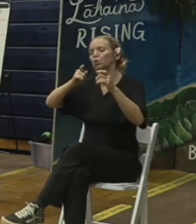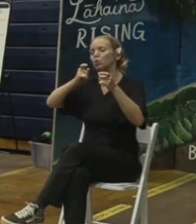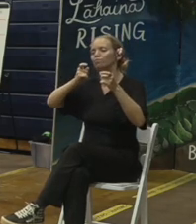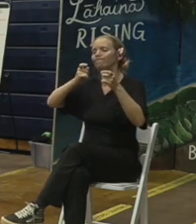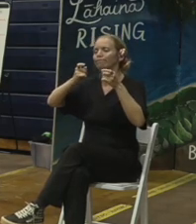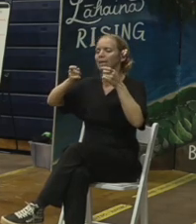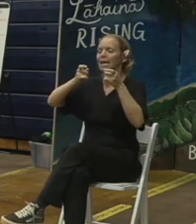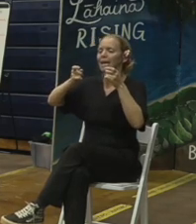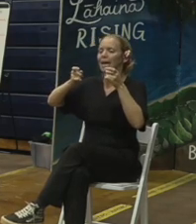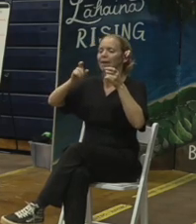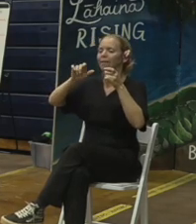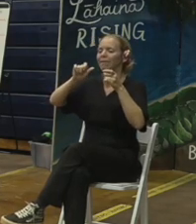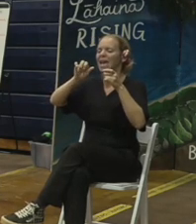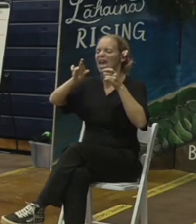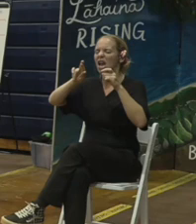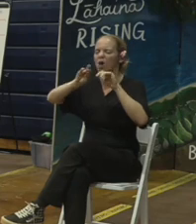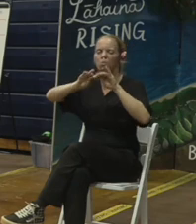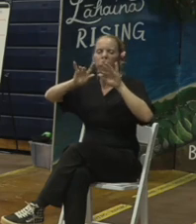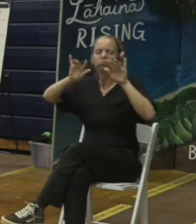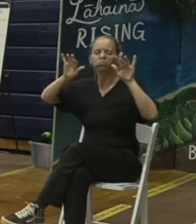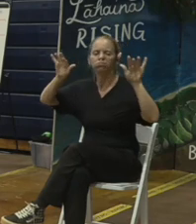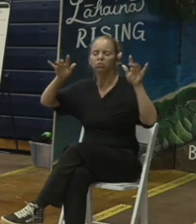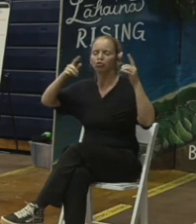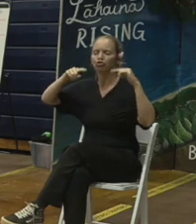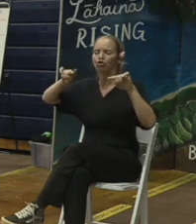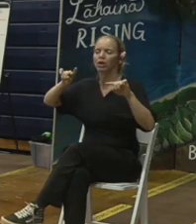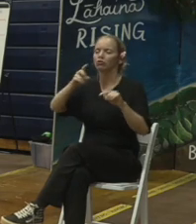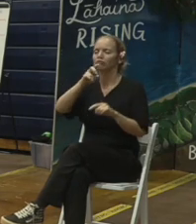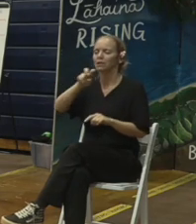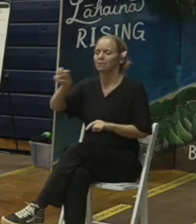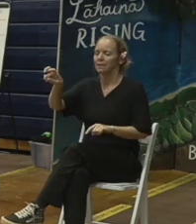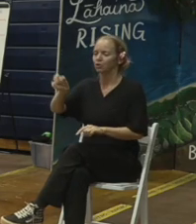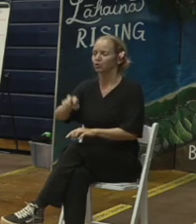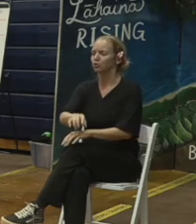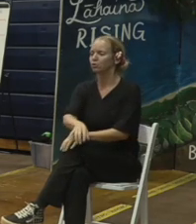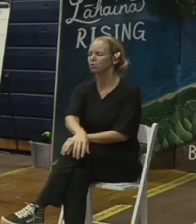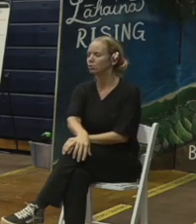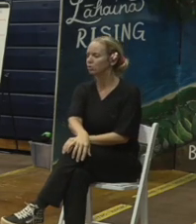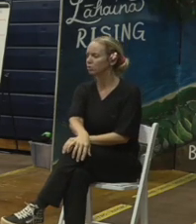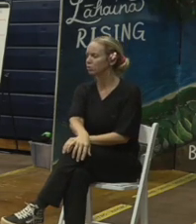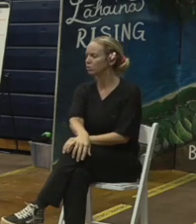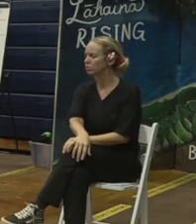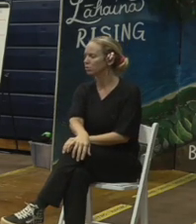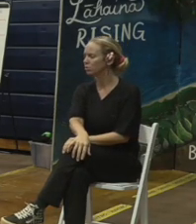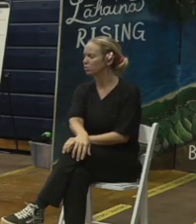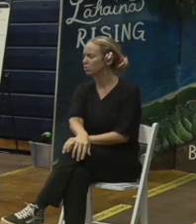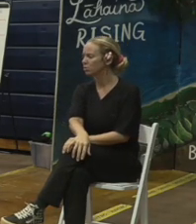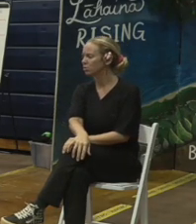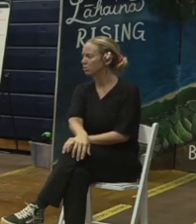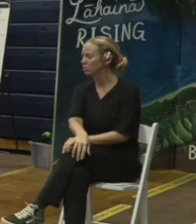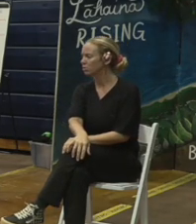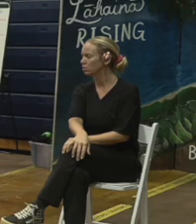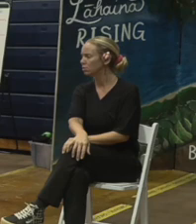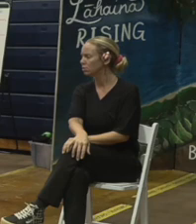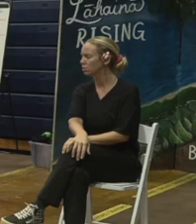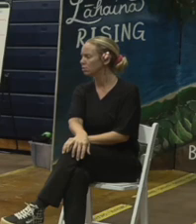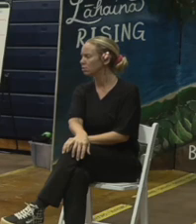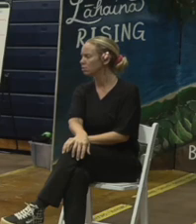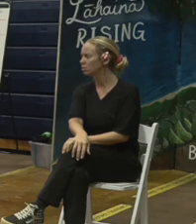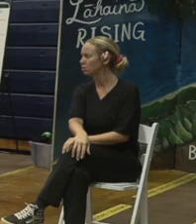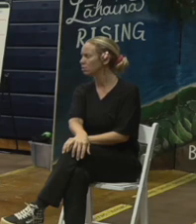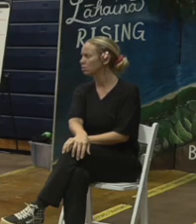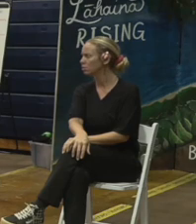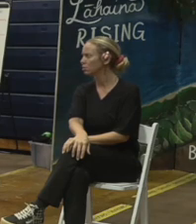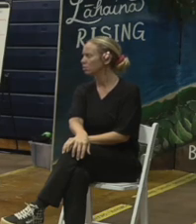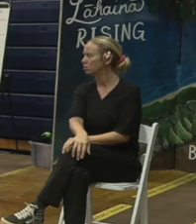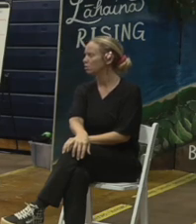question for public works at what point will we be cleared to go and build if we already have a building permit how will